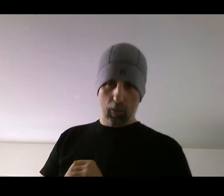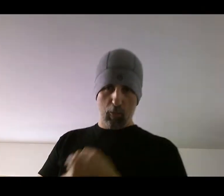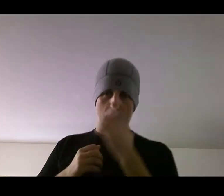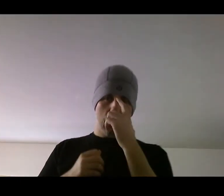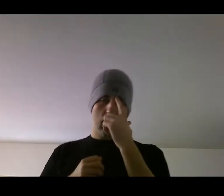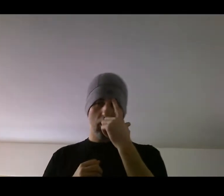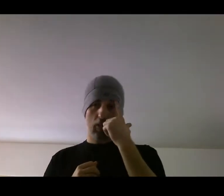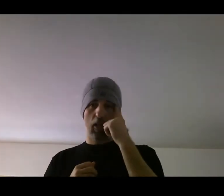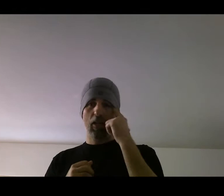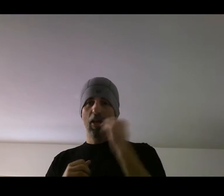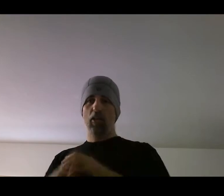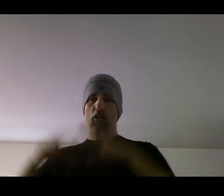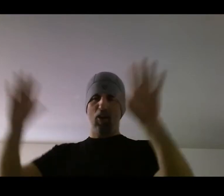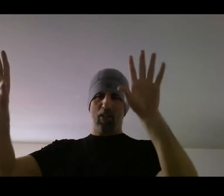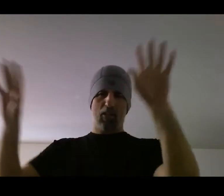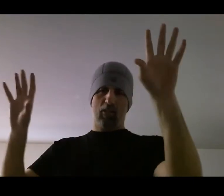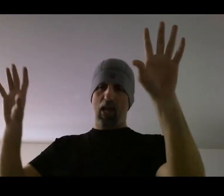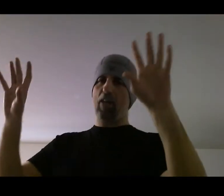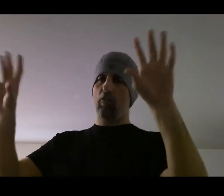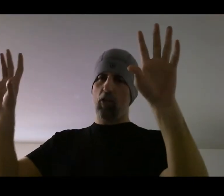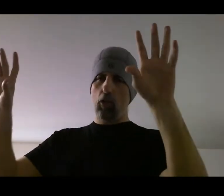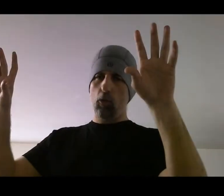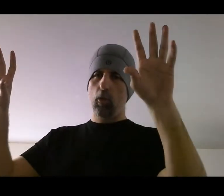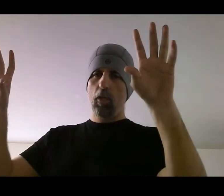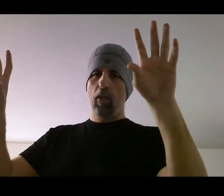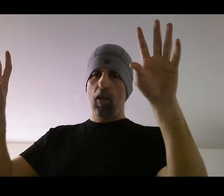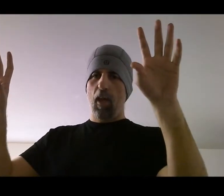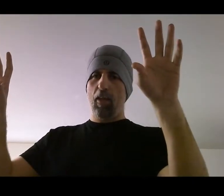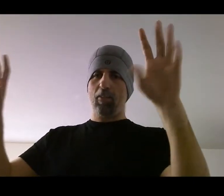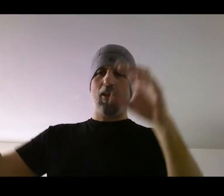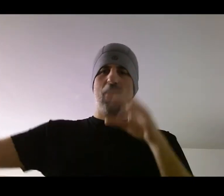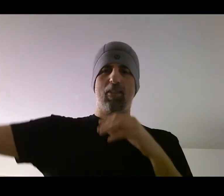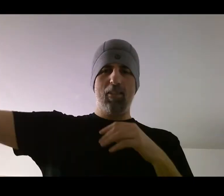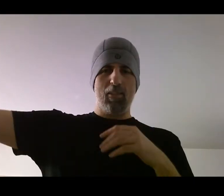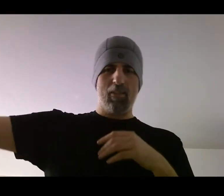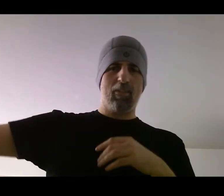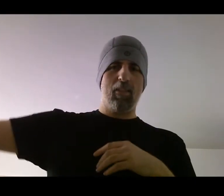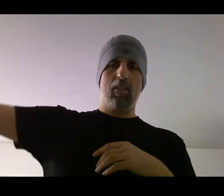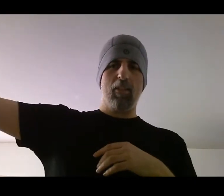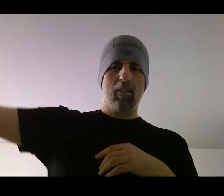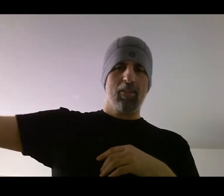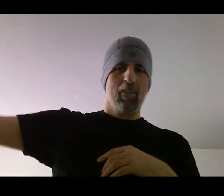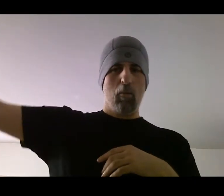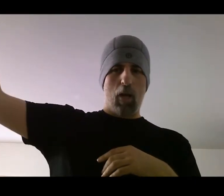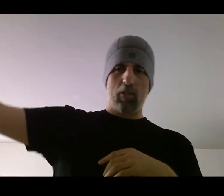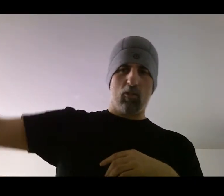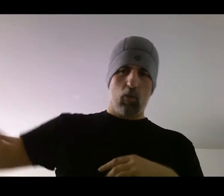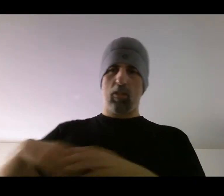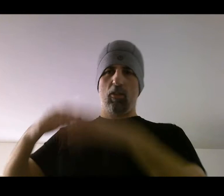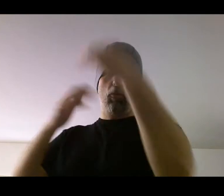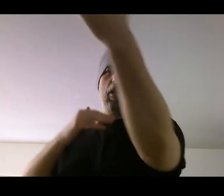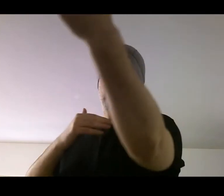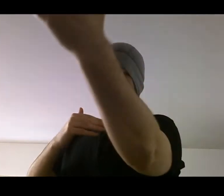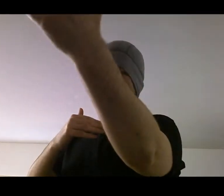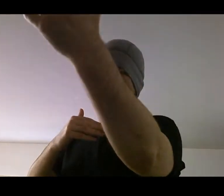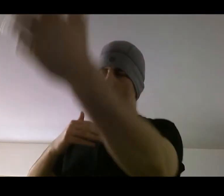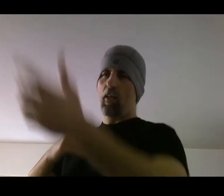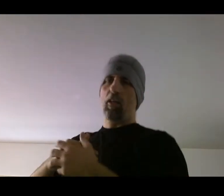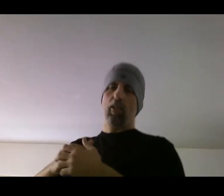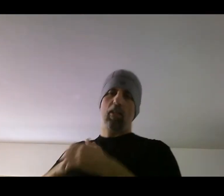especially since that you're on a side view and it's not as easy to see punches. Whereas in the real environment, he